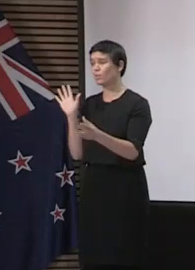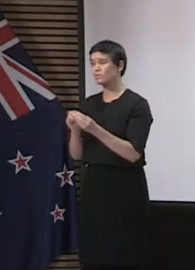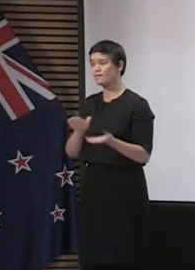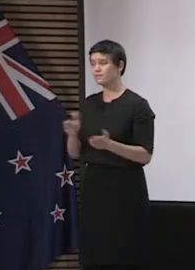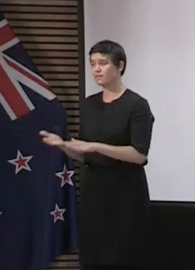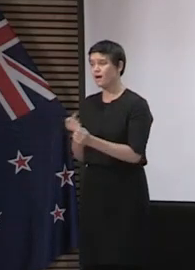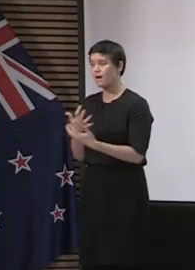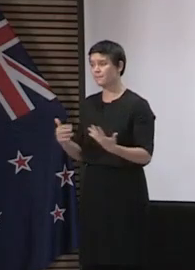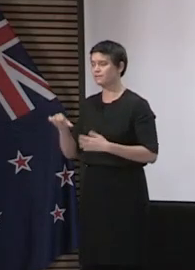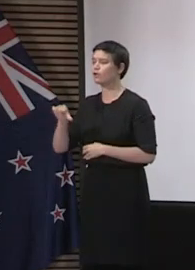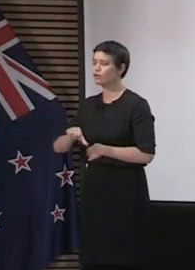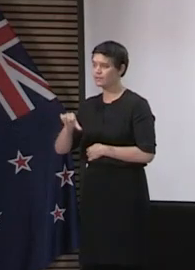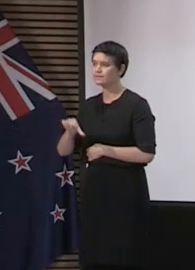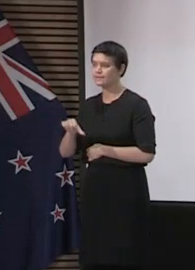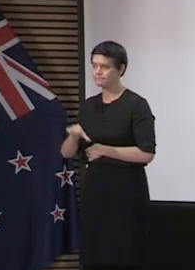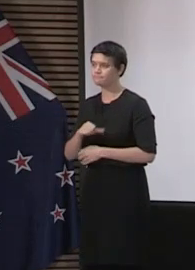19.